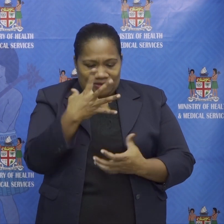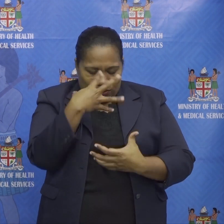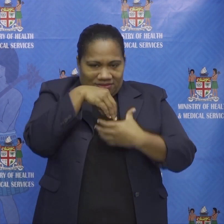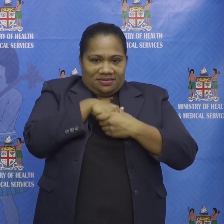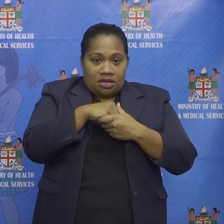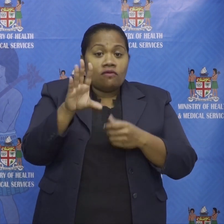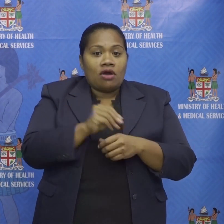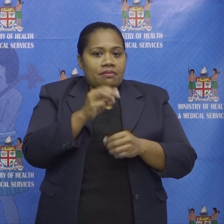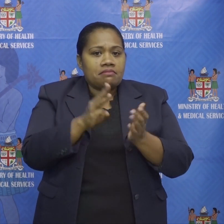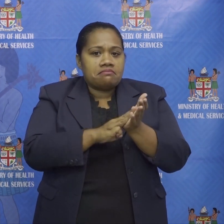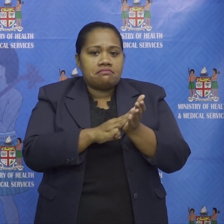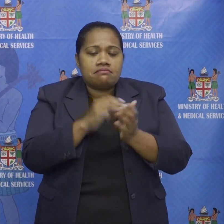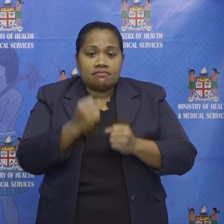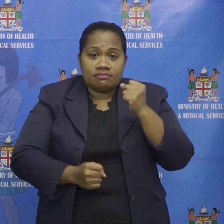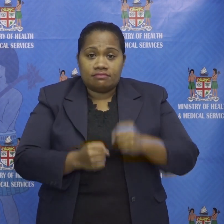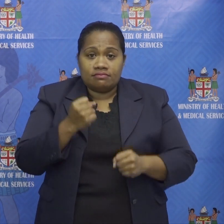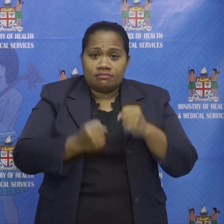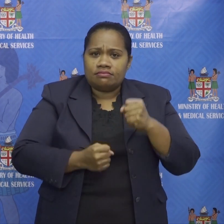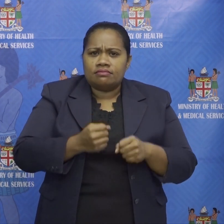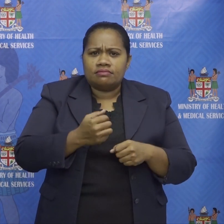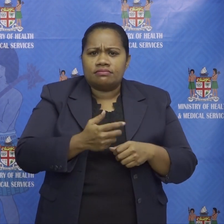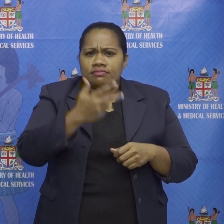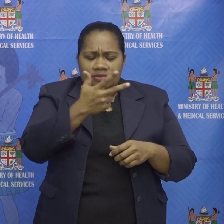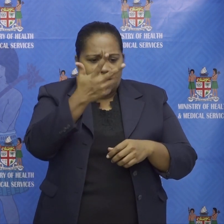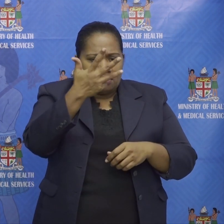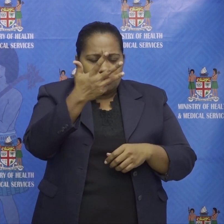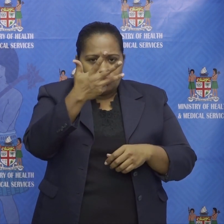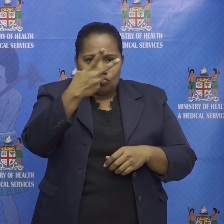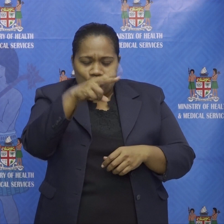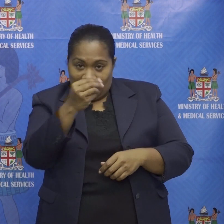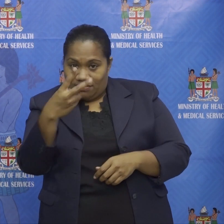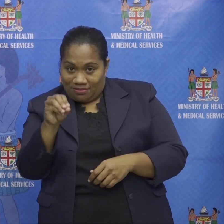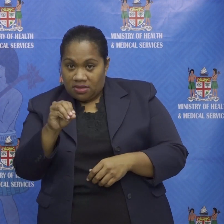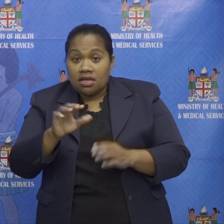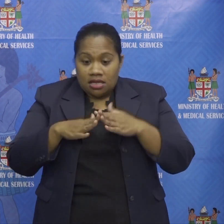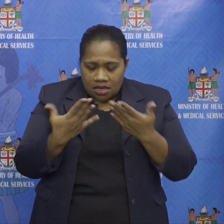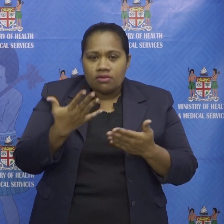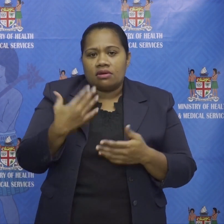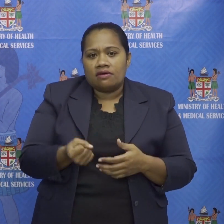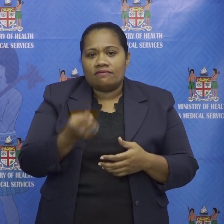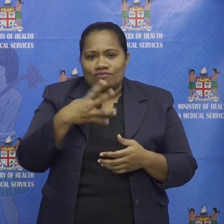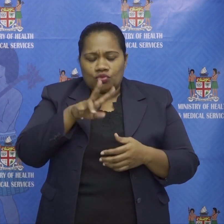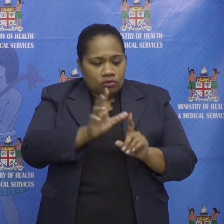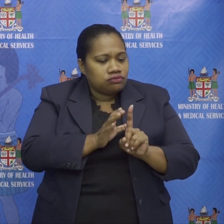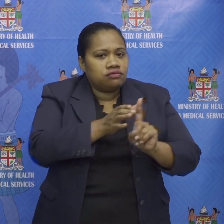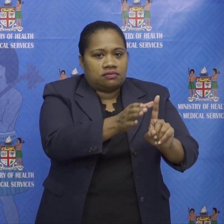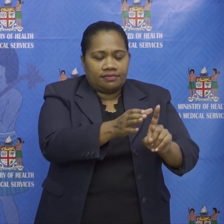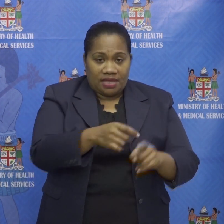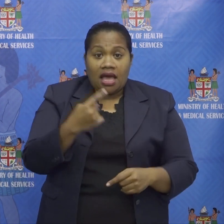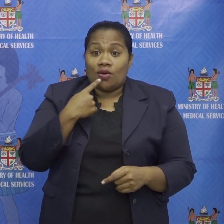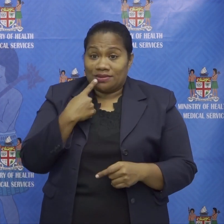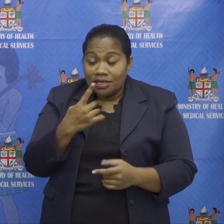we now have 42 confirmed active cases in isolation i say confirmed